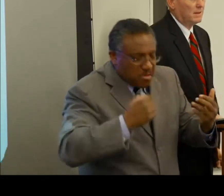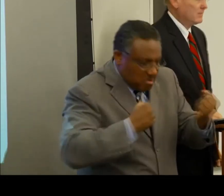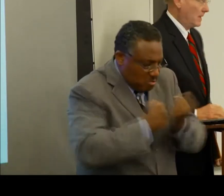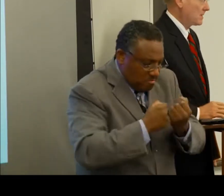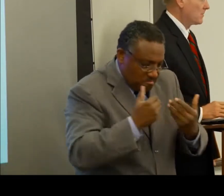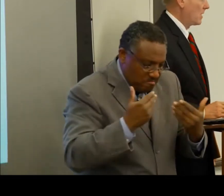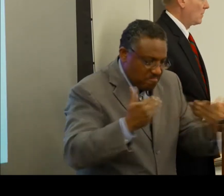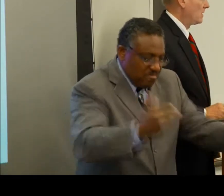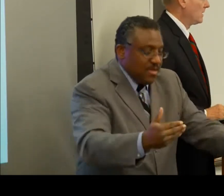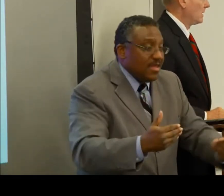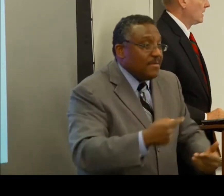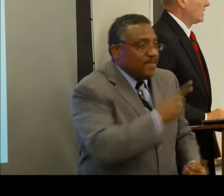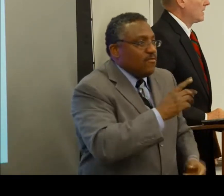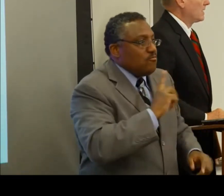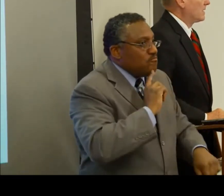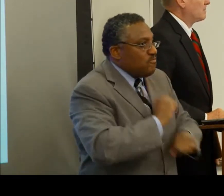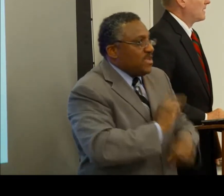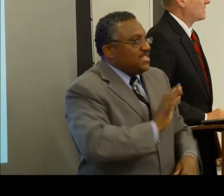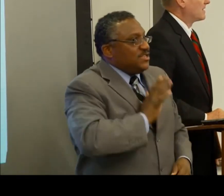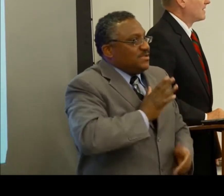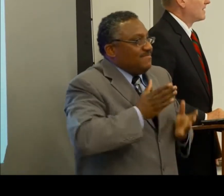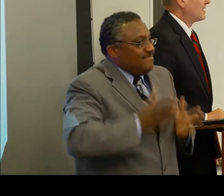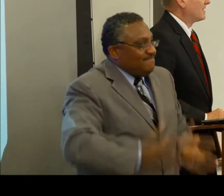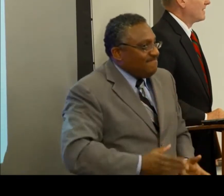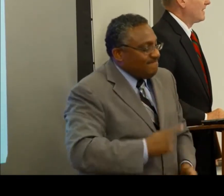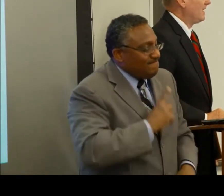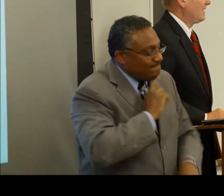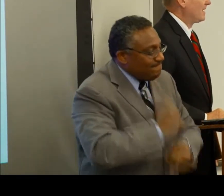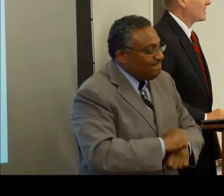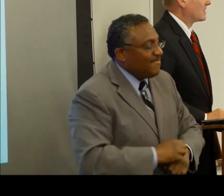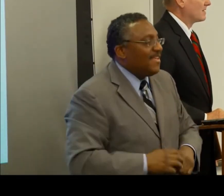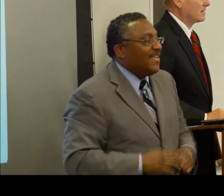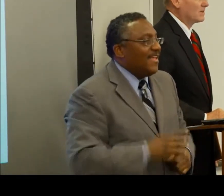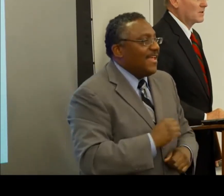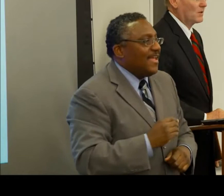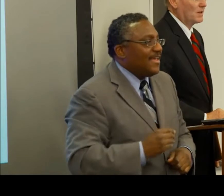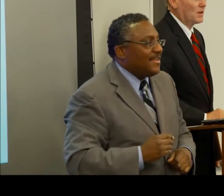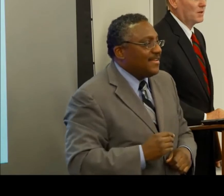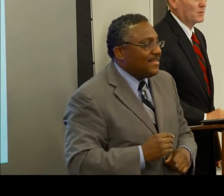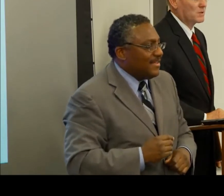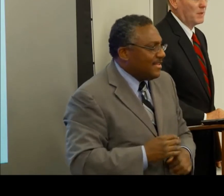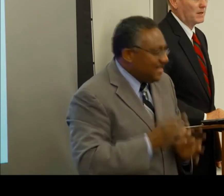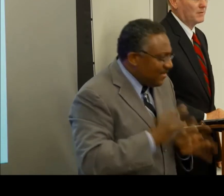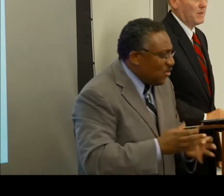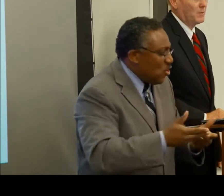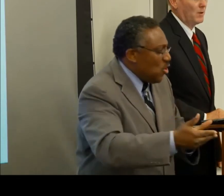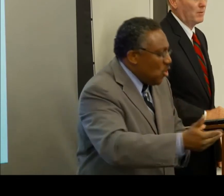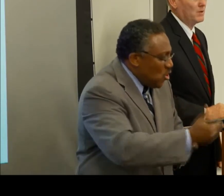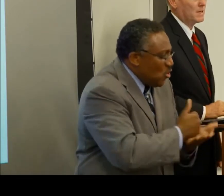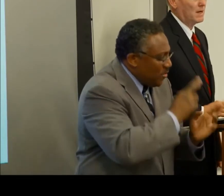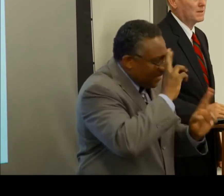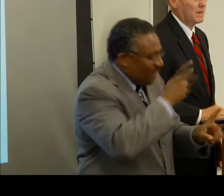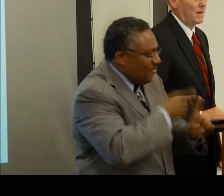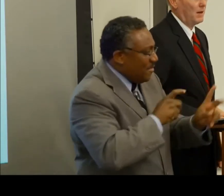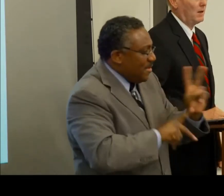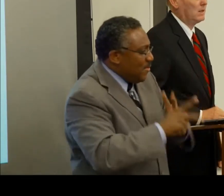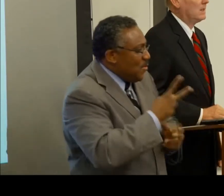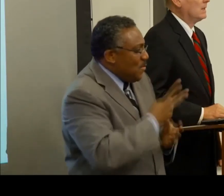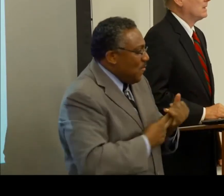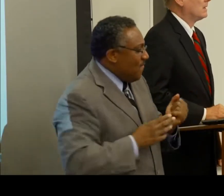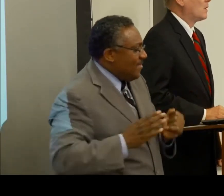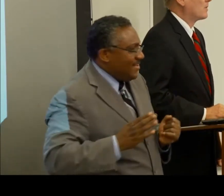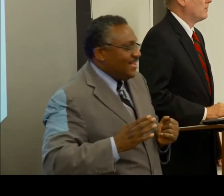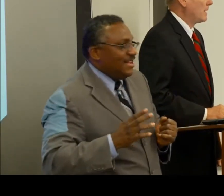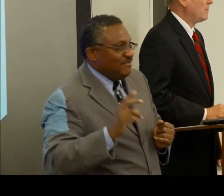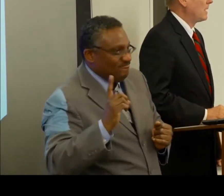is a gentleman, but he has certainly earned the respect of people on both sides of the aisle